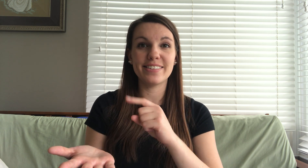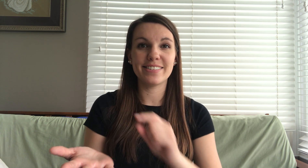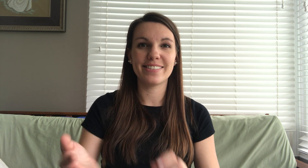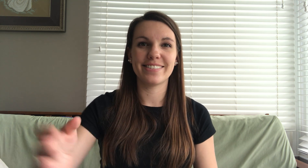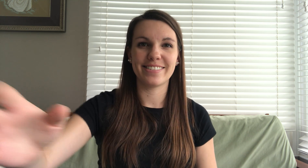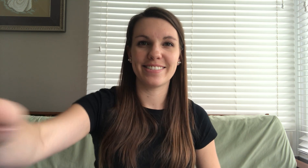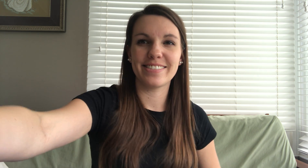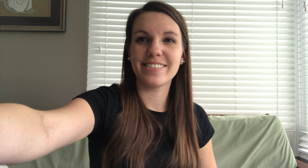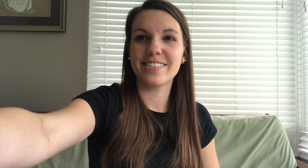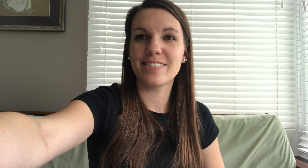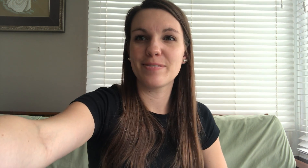Pitter